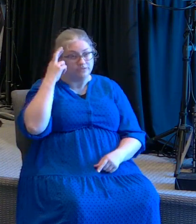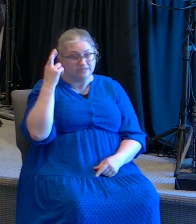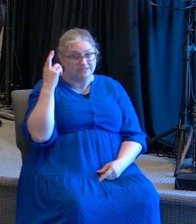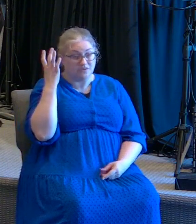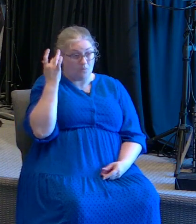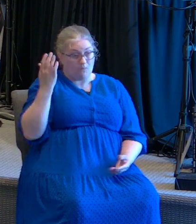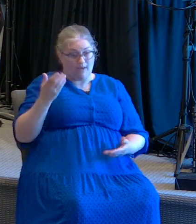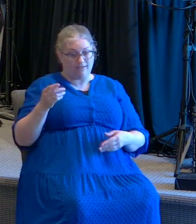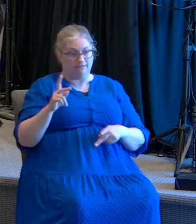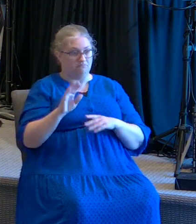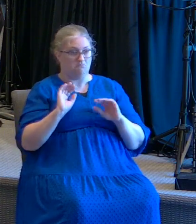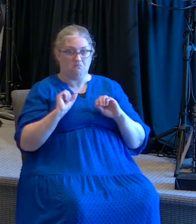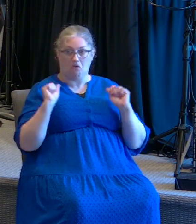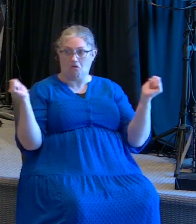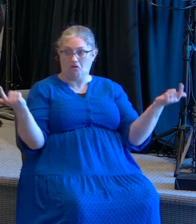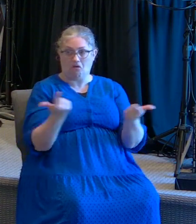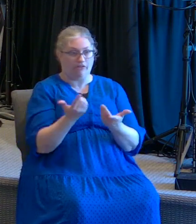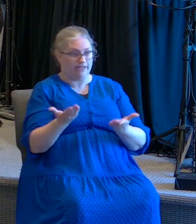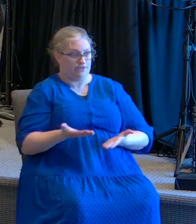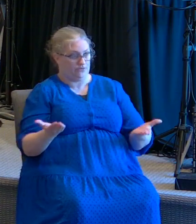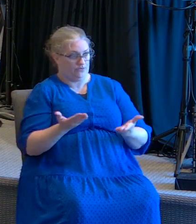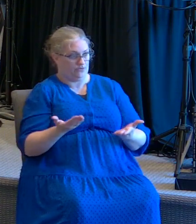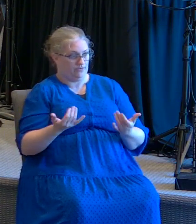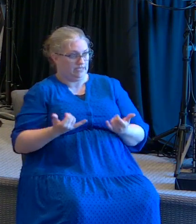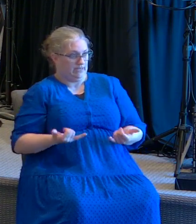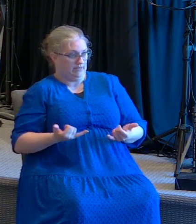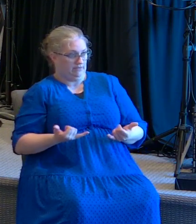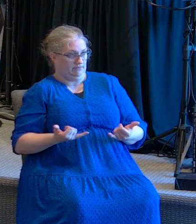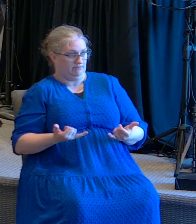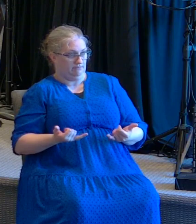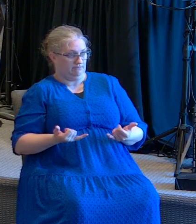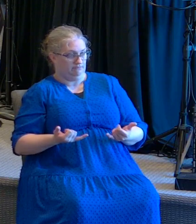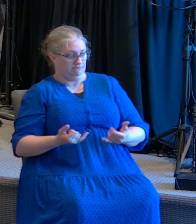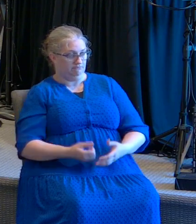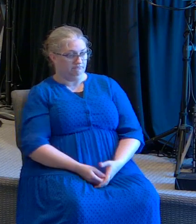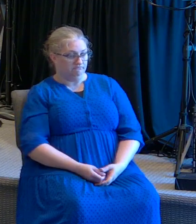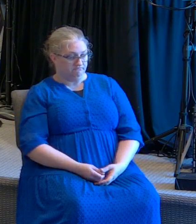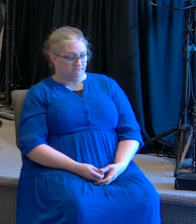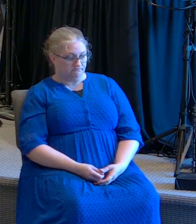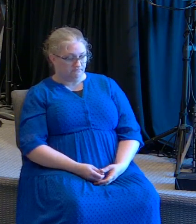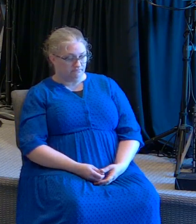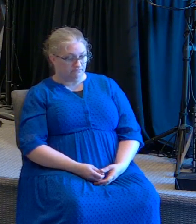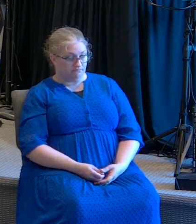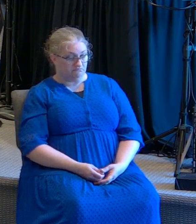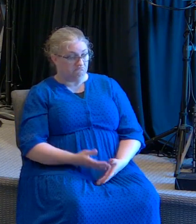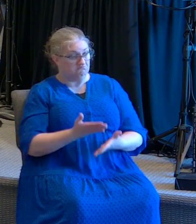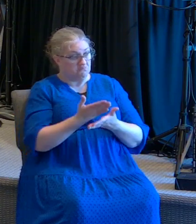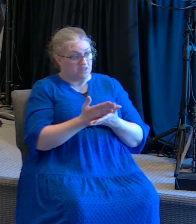muchos motivos por los cuales hemos llegado a este lugar. Some may want to hear the word of God.